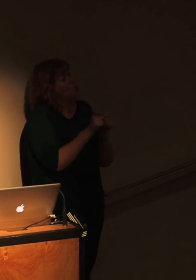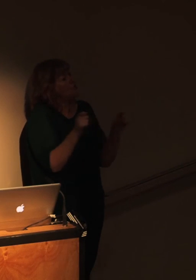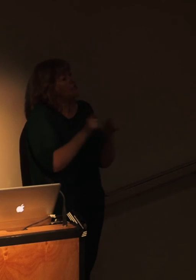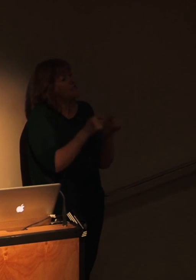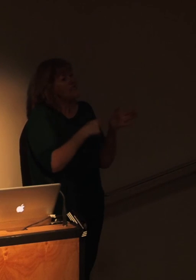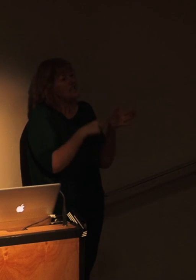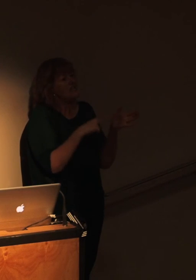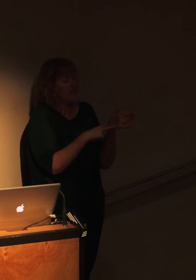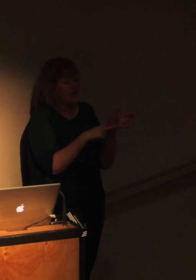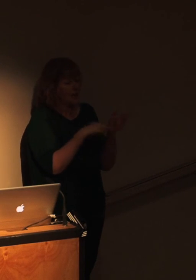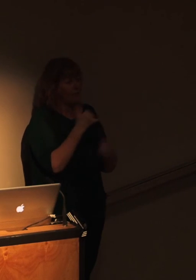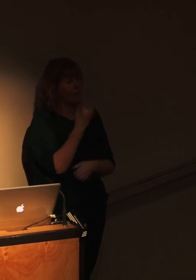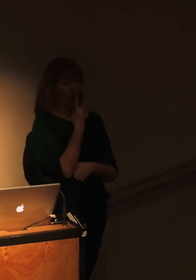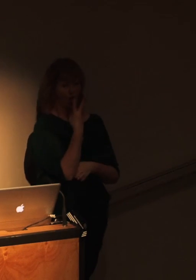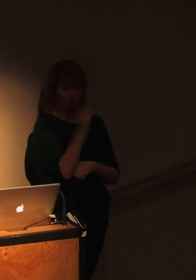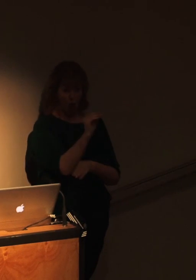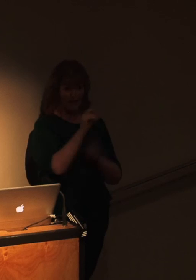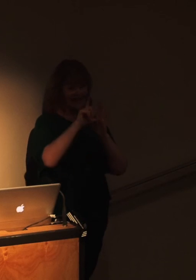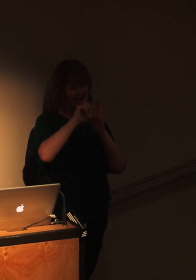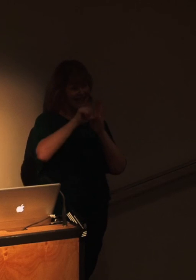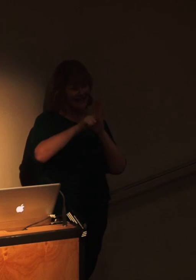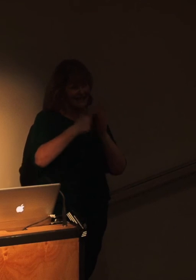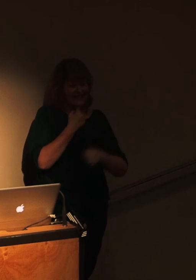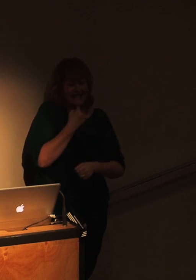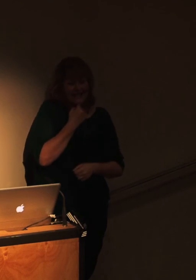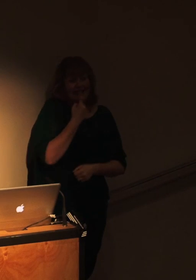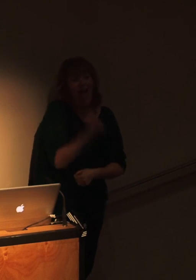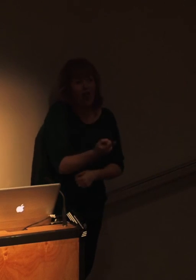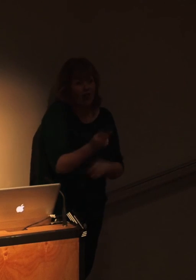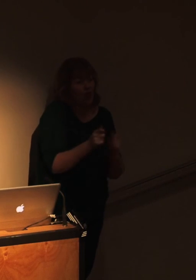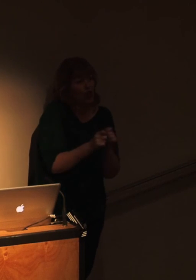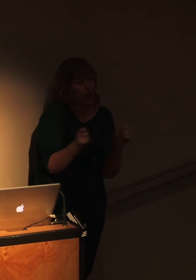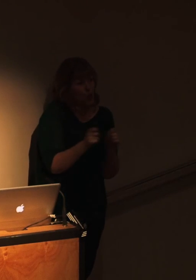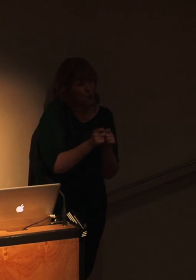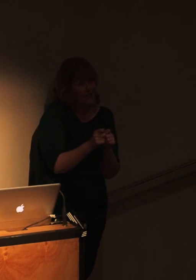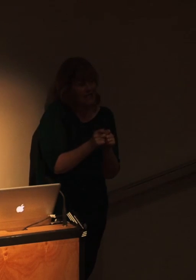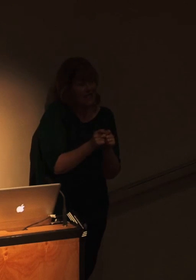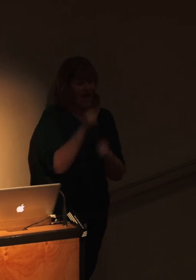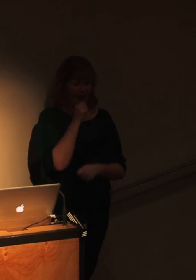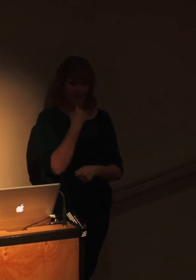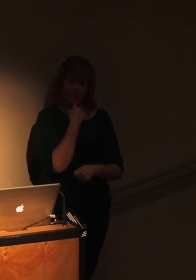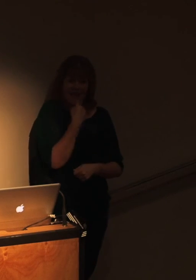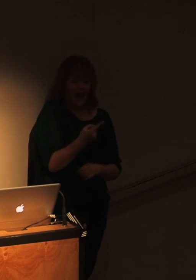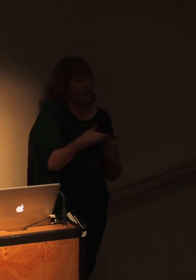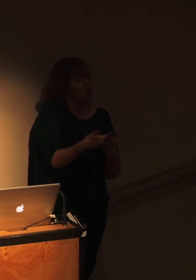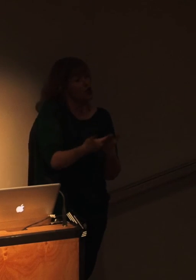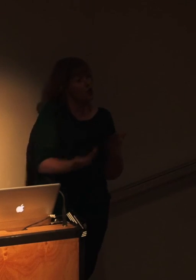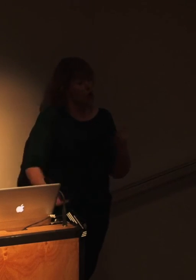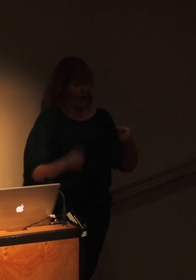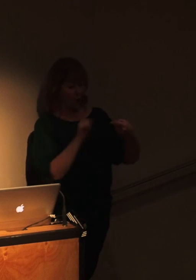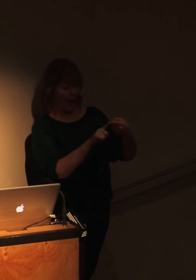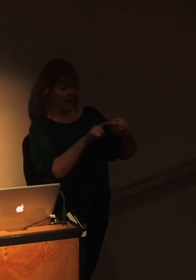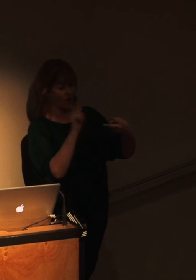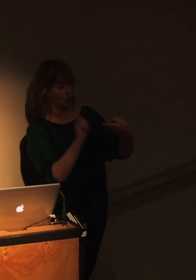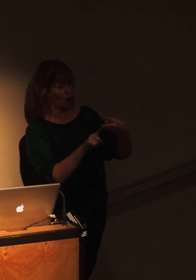30 seconds to tell that piece of news, if you tell that piece of news in a story format, it will be